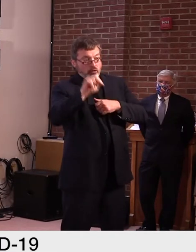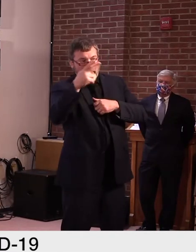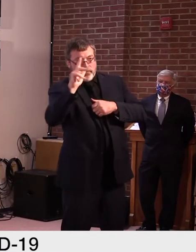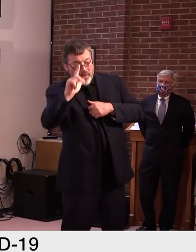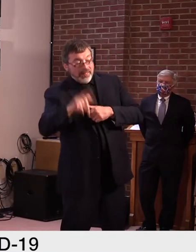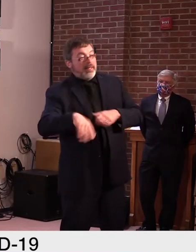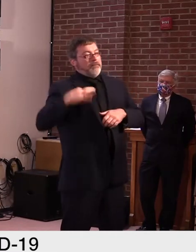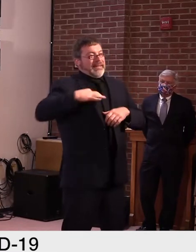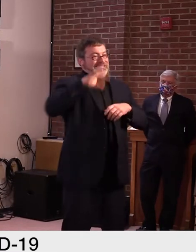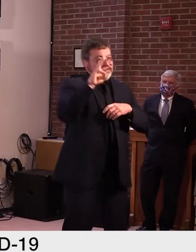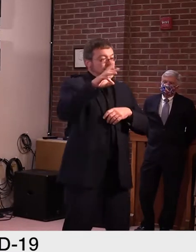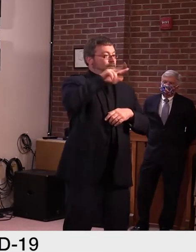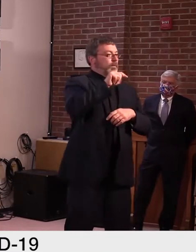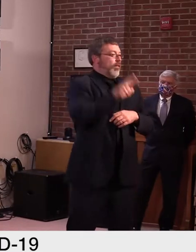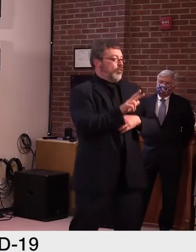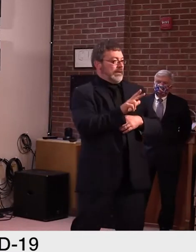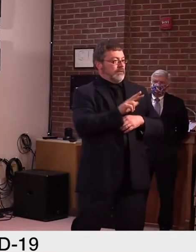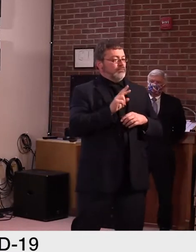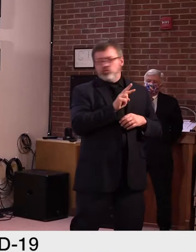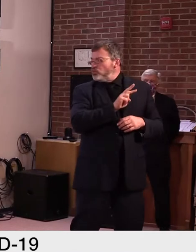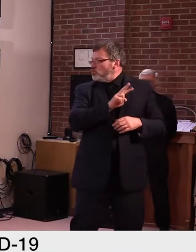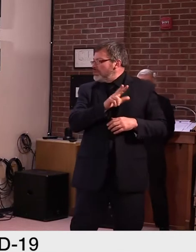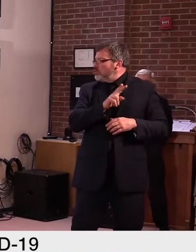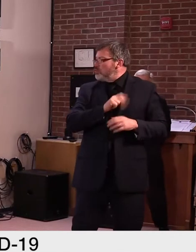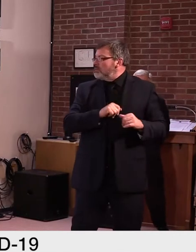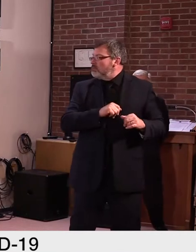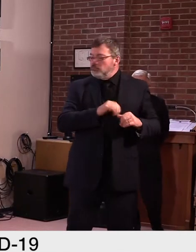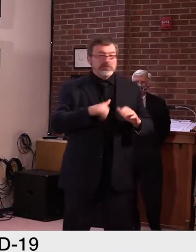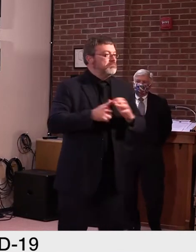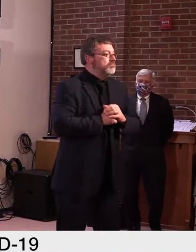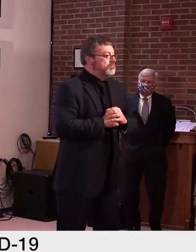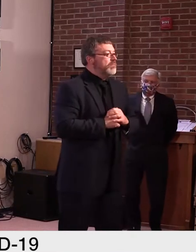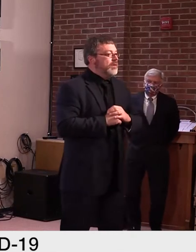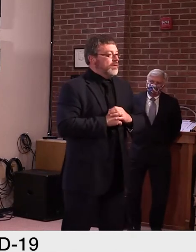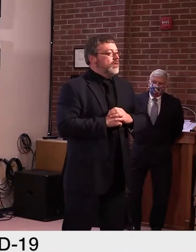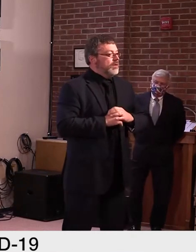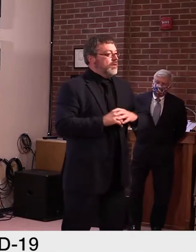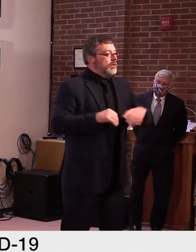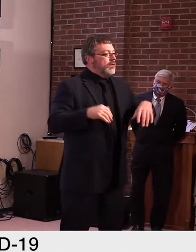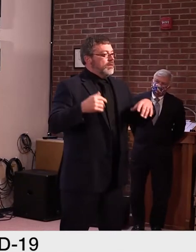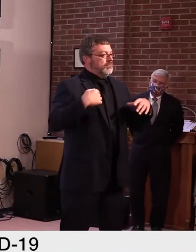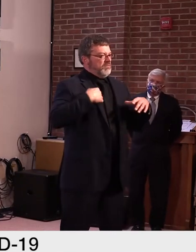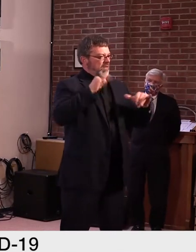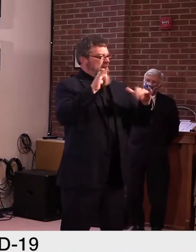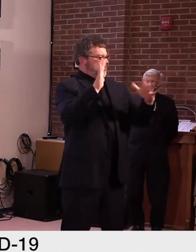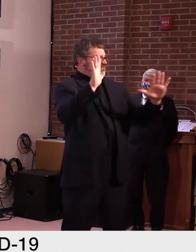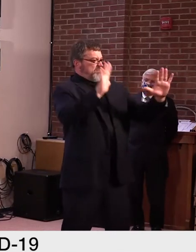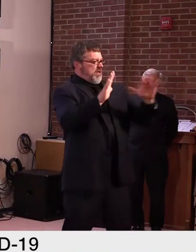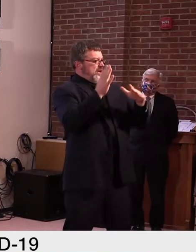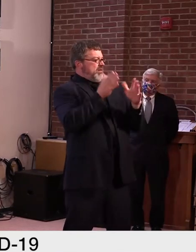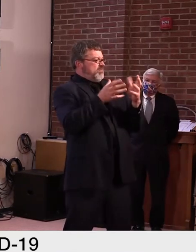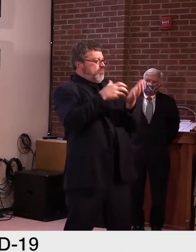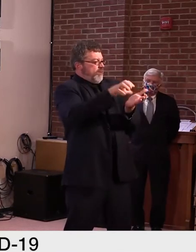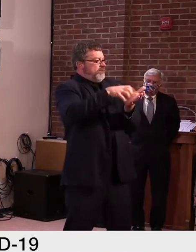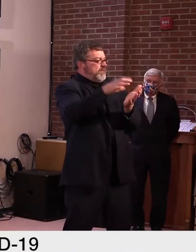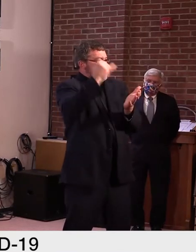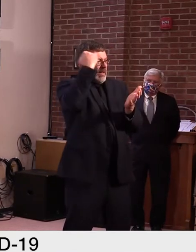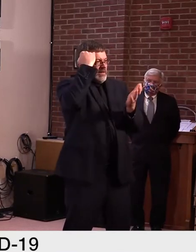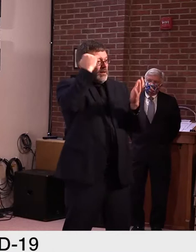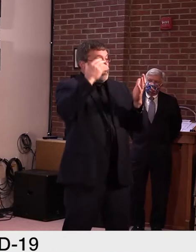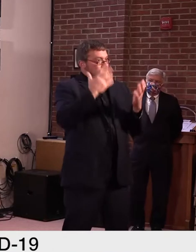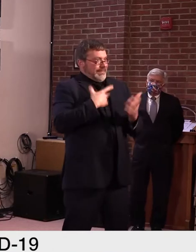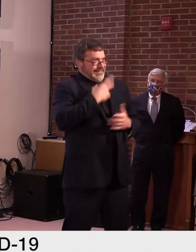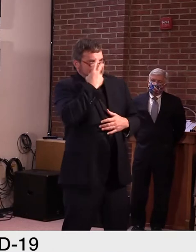14 different schools. So again, all pretty much in a similar position. Vermont on the better end of those